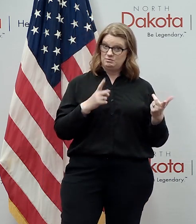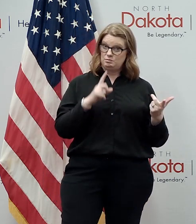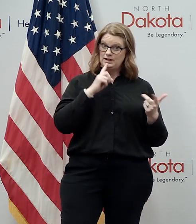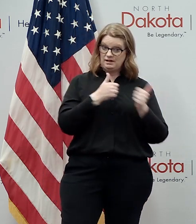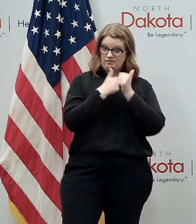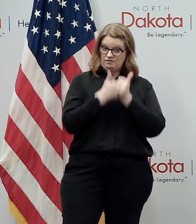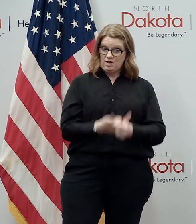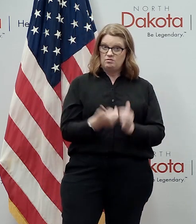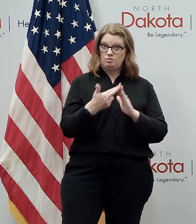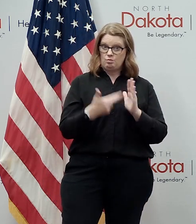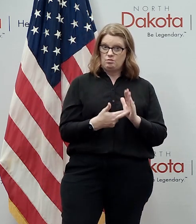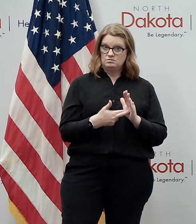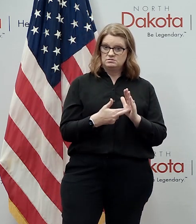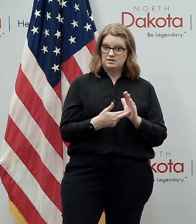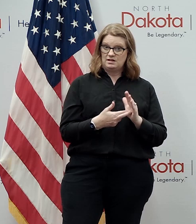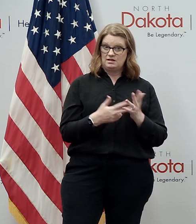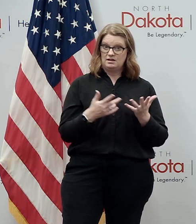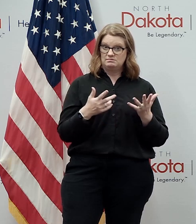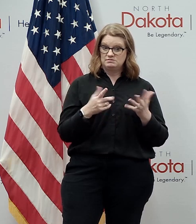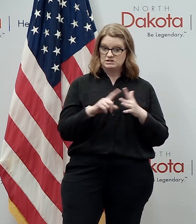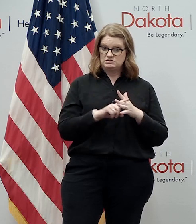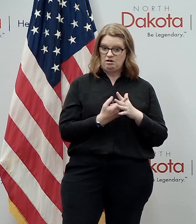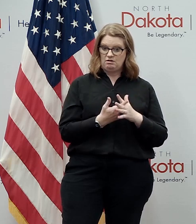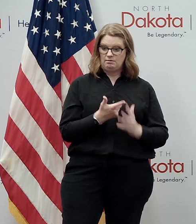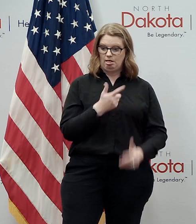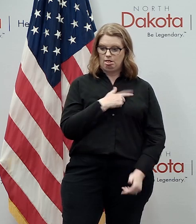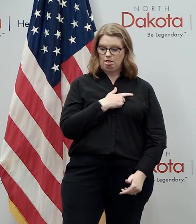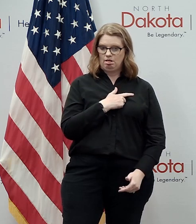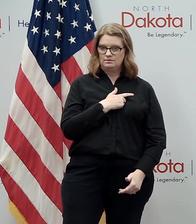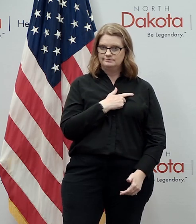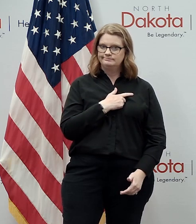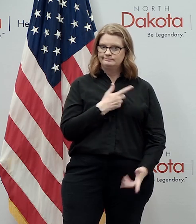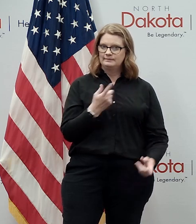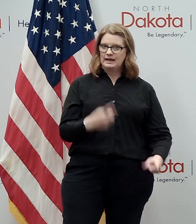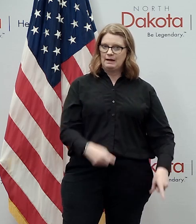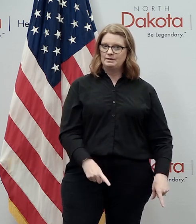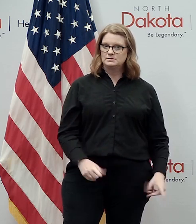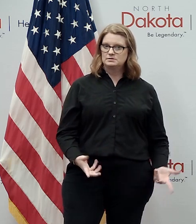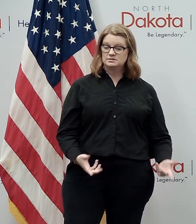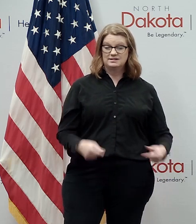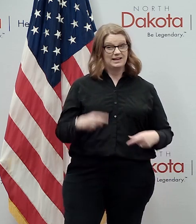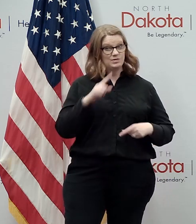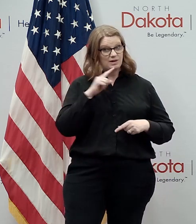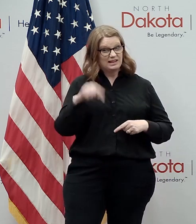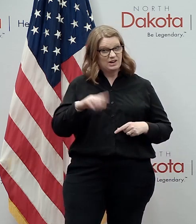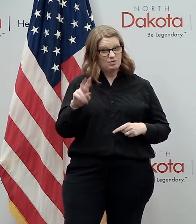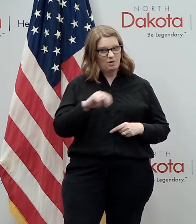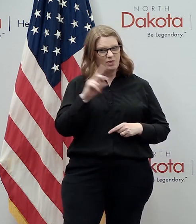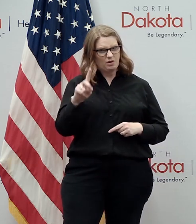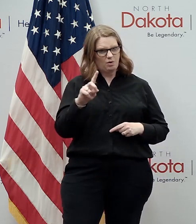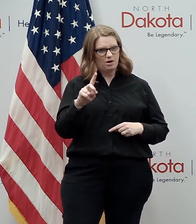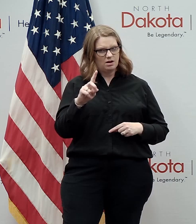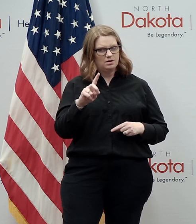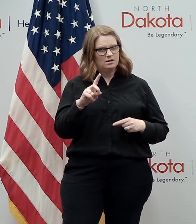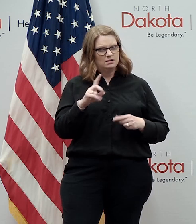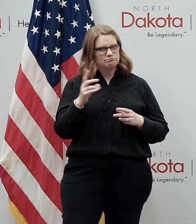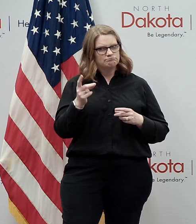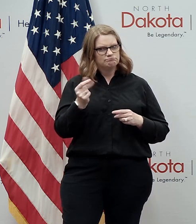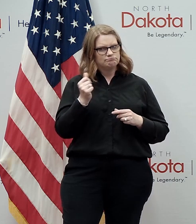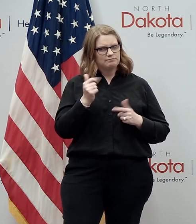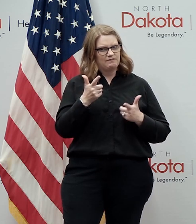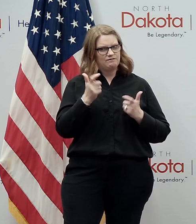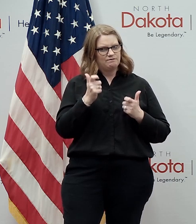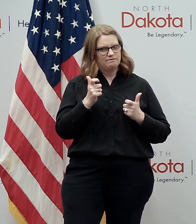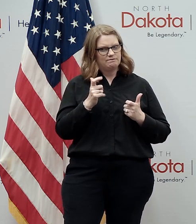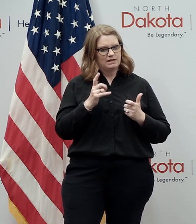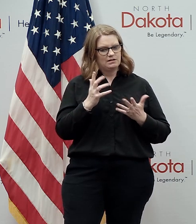is a real thing and and i just want to say again north dakotans did a fantastic job we acted early and quickly uh